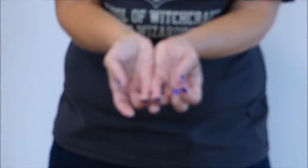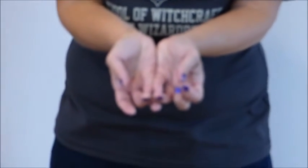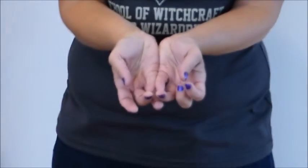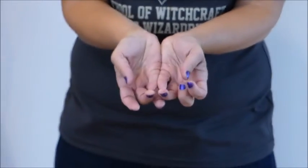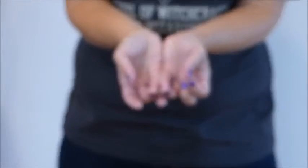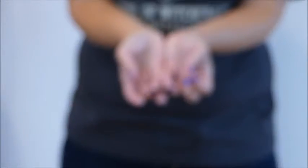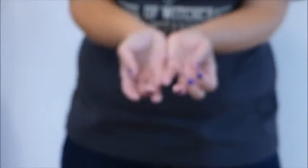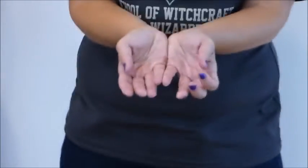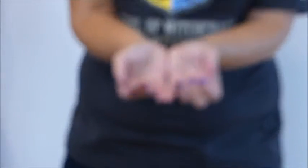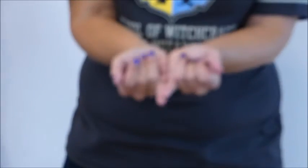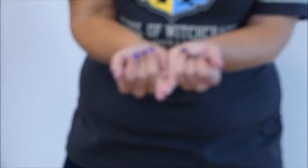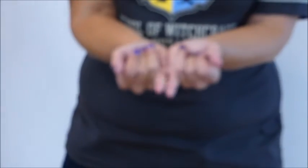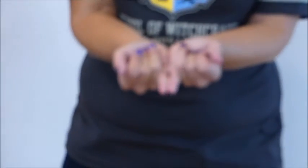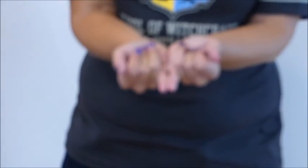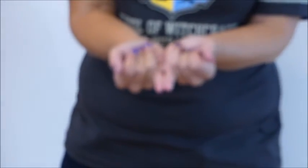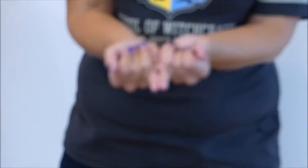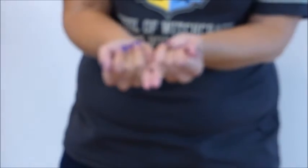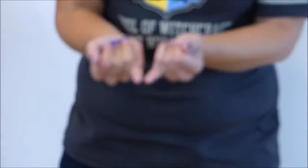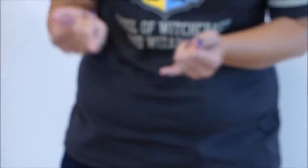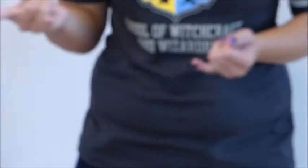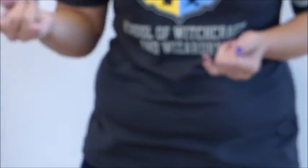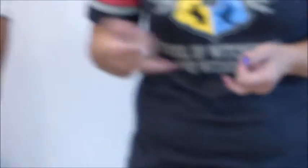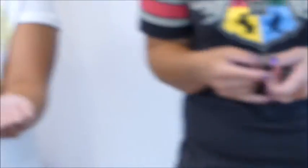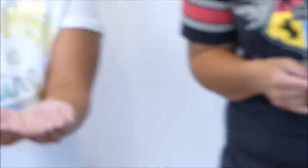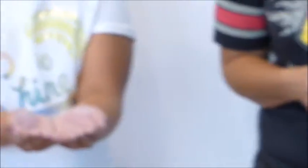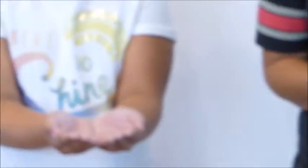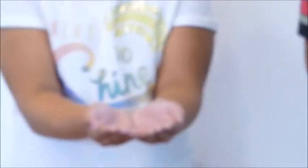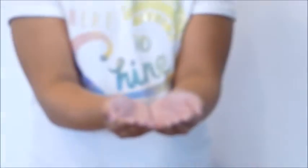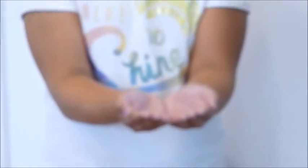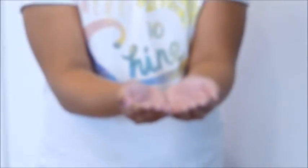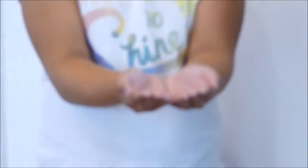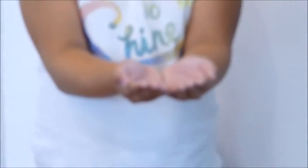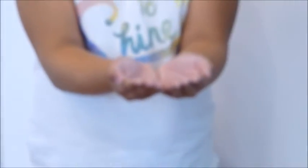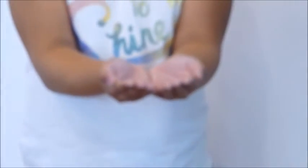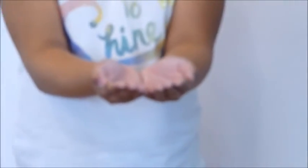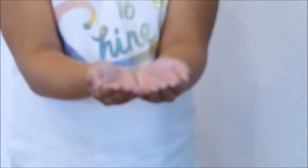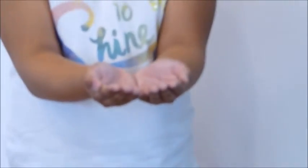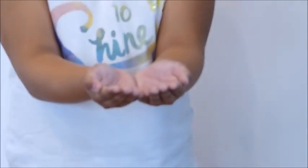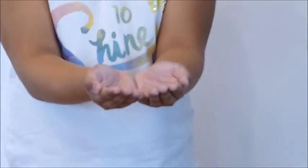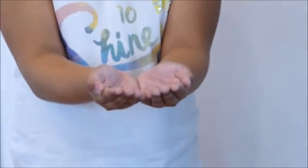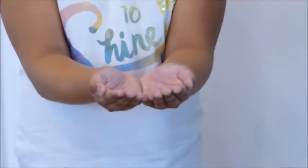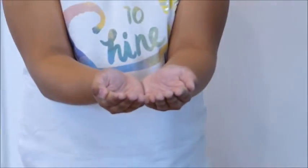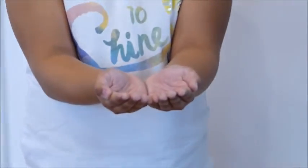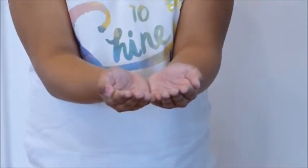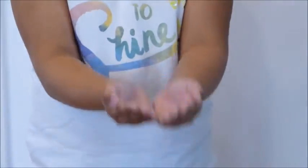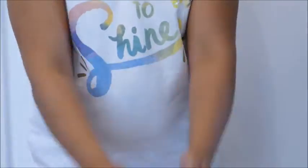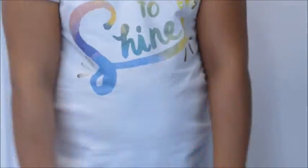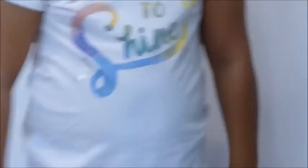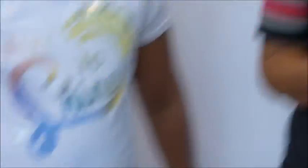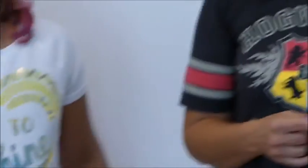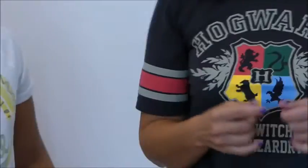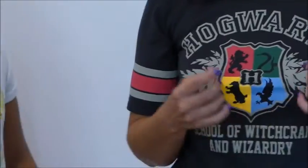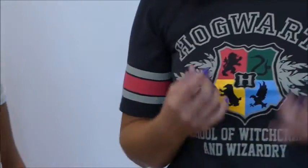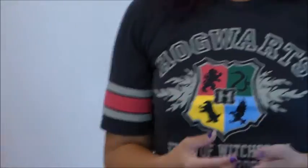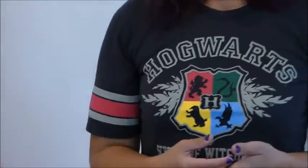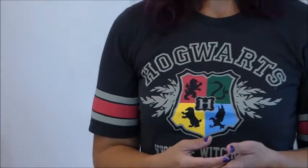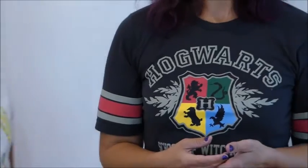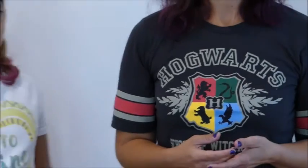of bend away from each other but mine are straight how are yours Sophia mine are straight too cool all right next up is mid digital